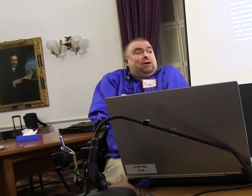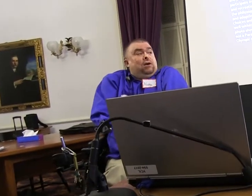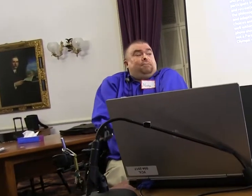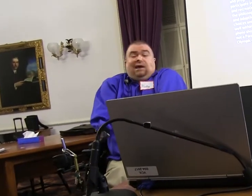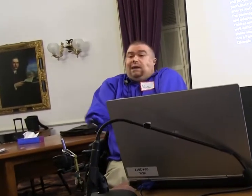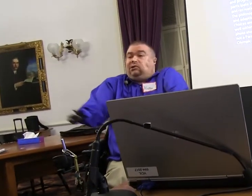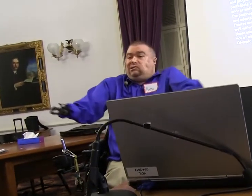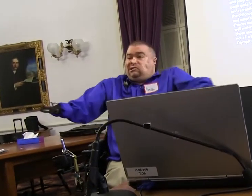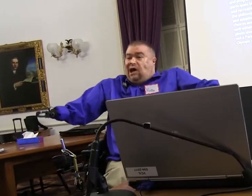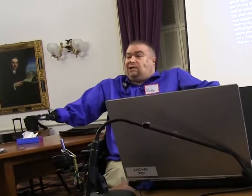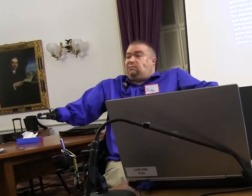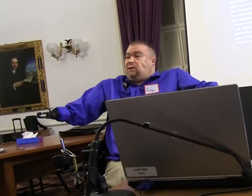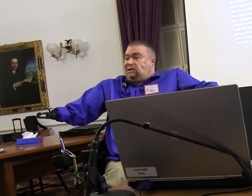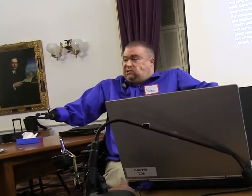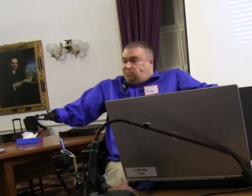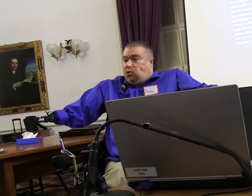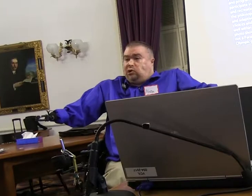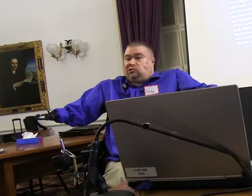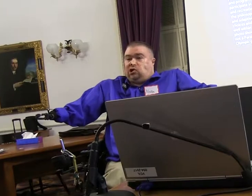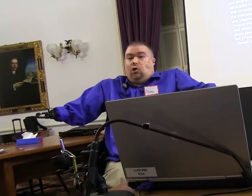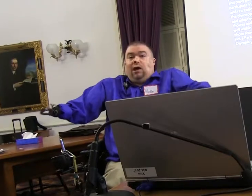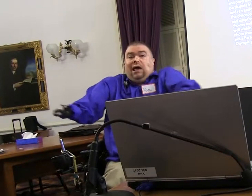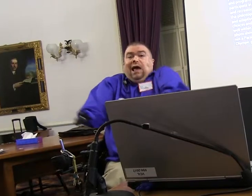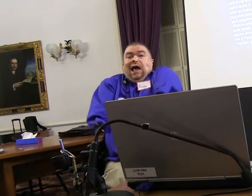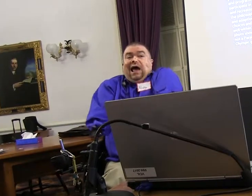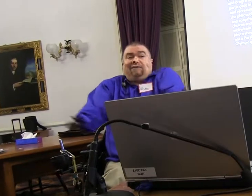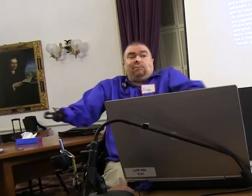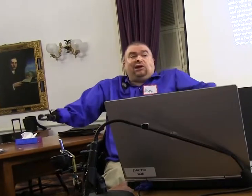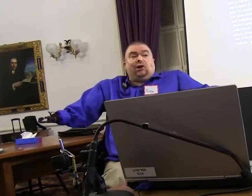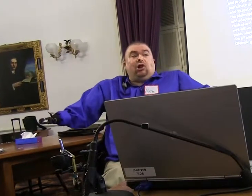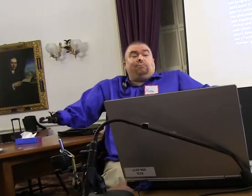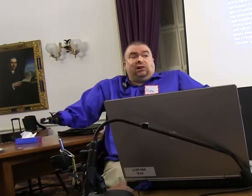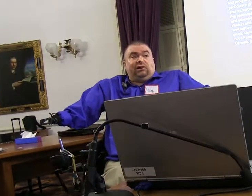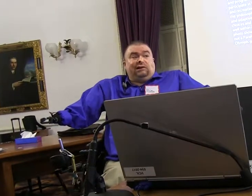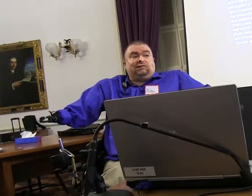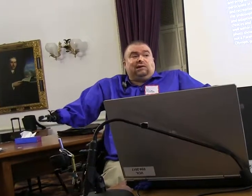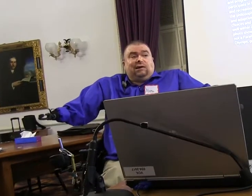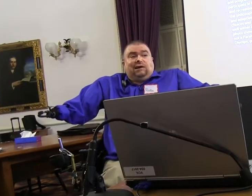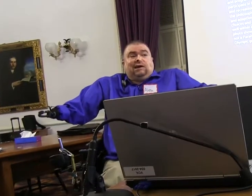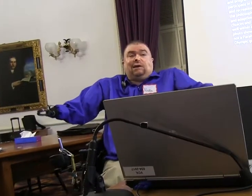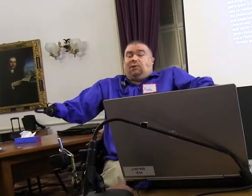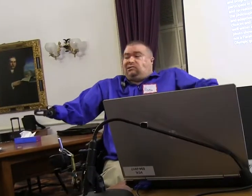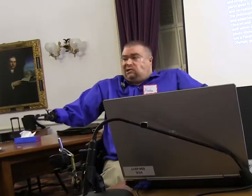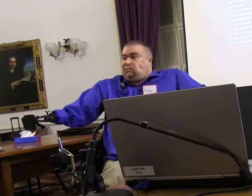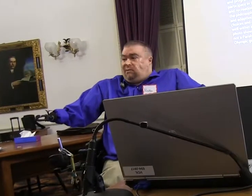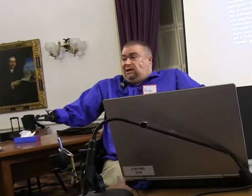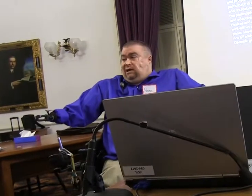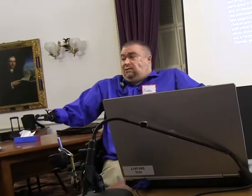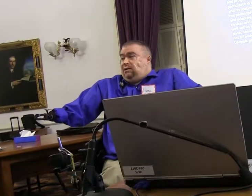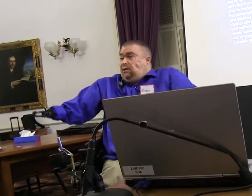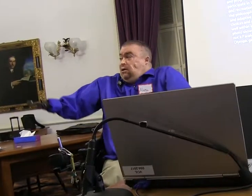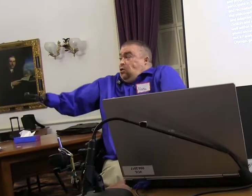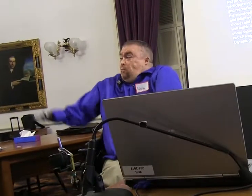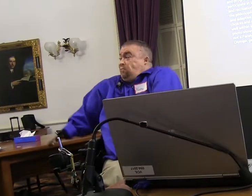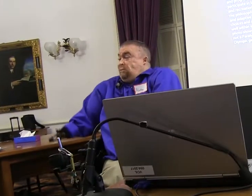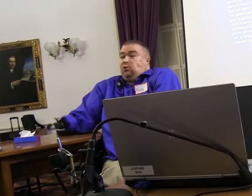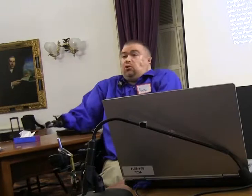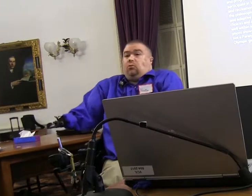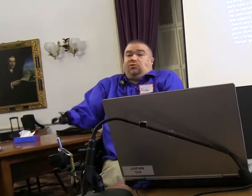means being able to design a sport so everybody in all abilities can participate in,